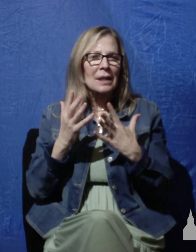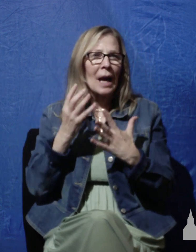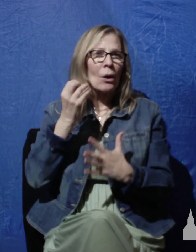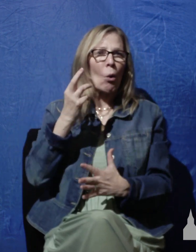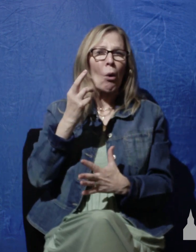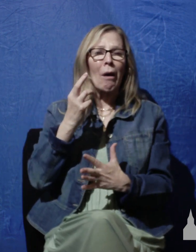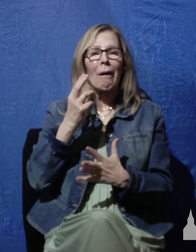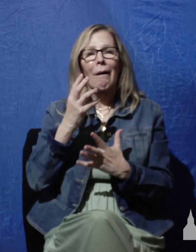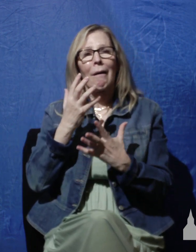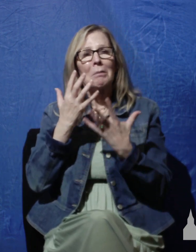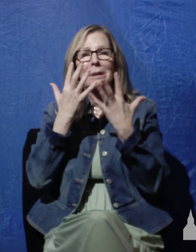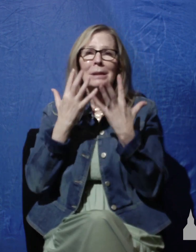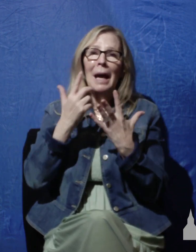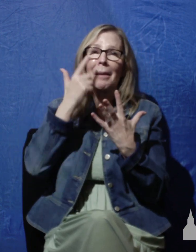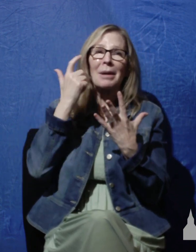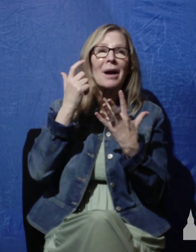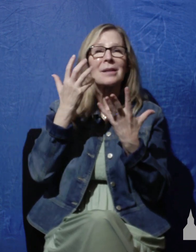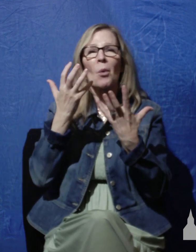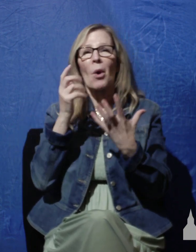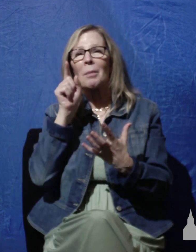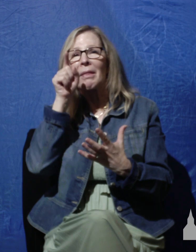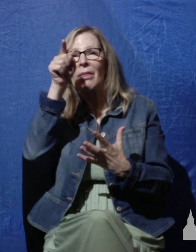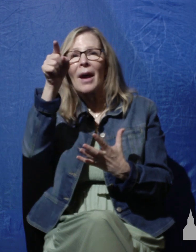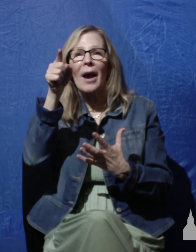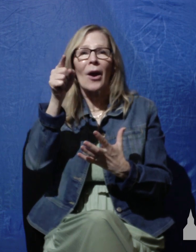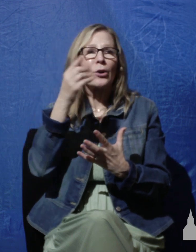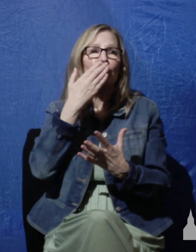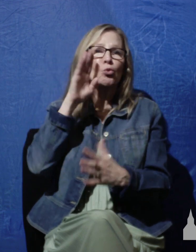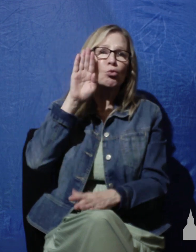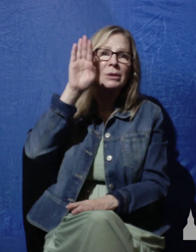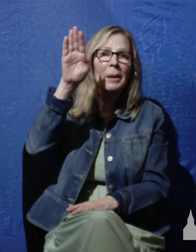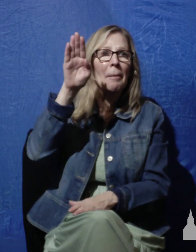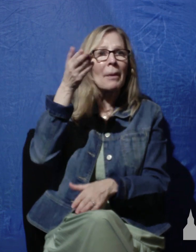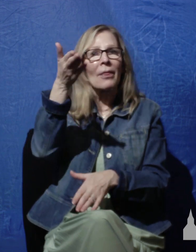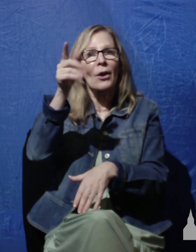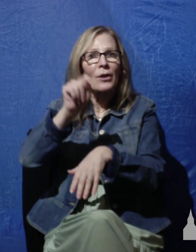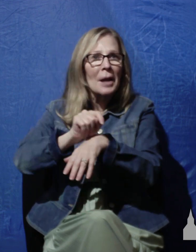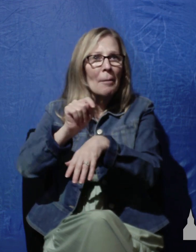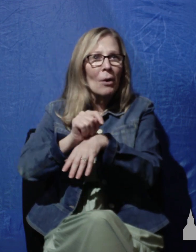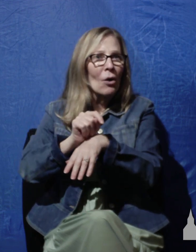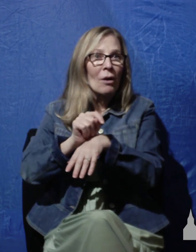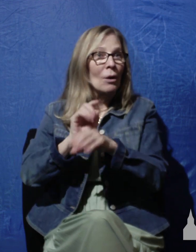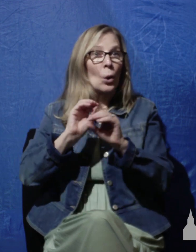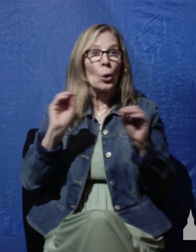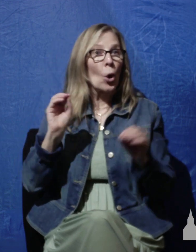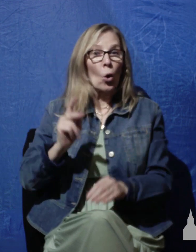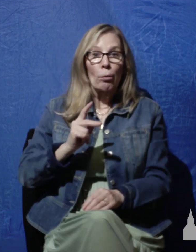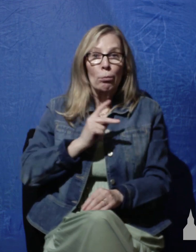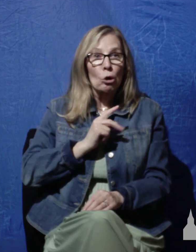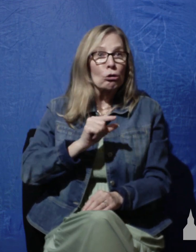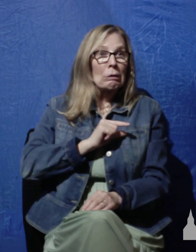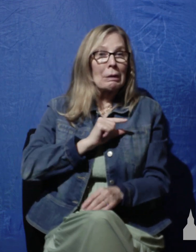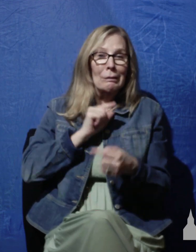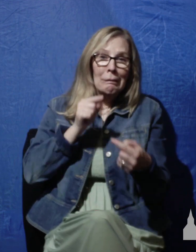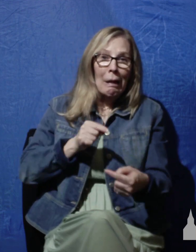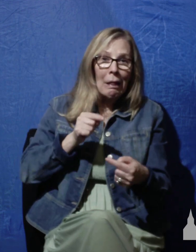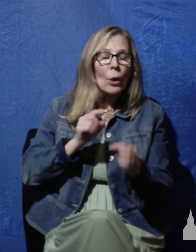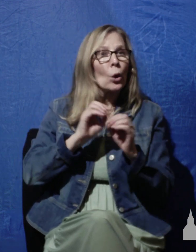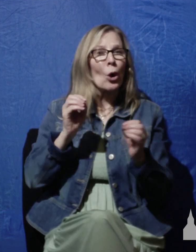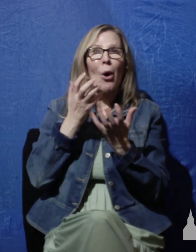land of Israel or in Jerusalem at the temple. And there are no struggles over personal guilt. There are no cries of repentance that you